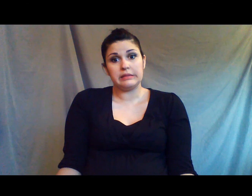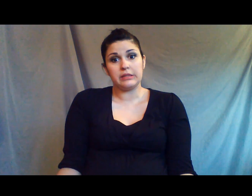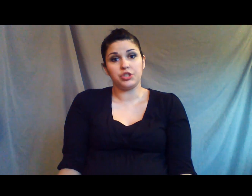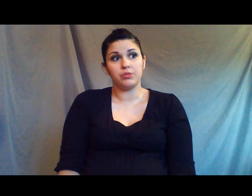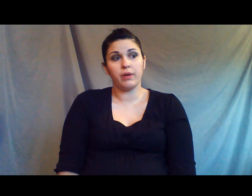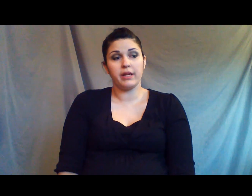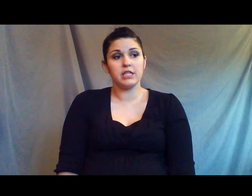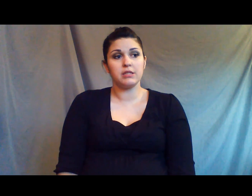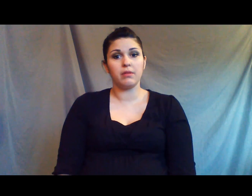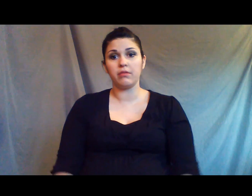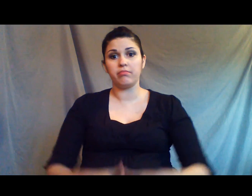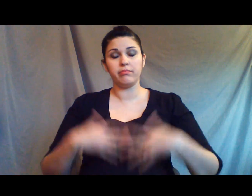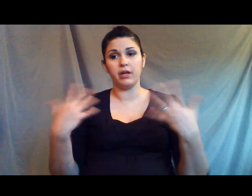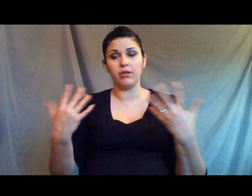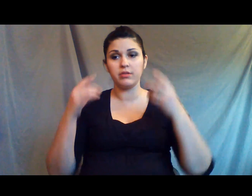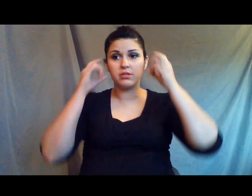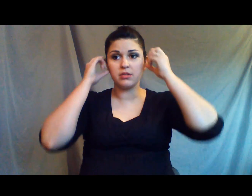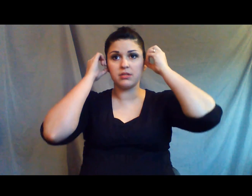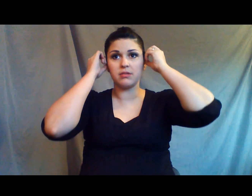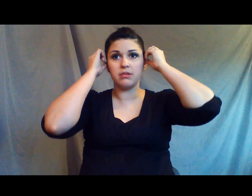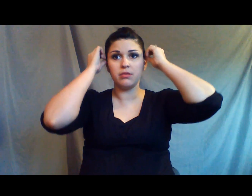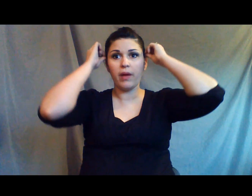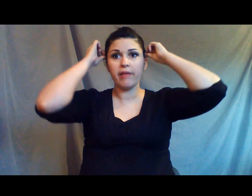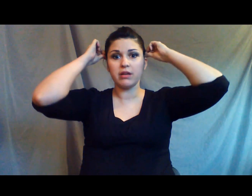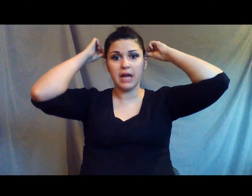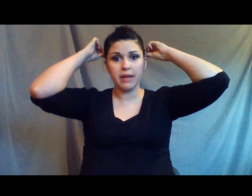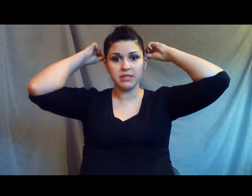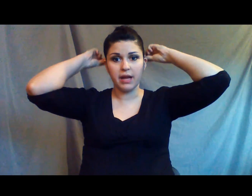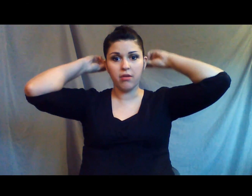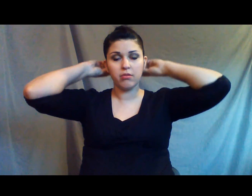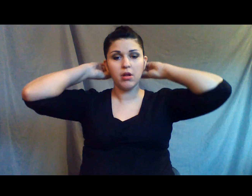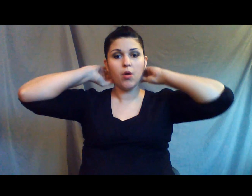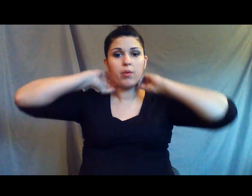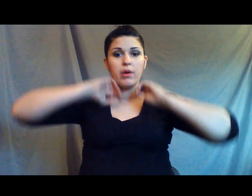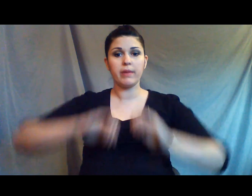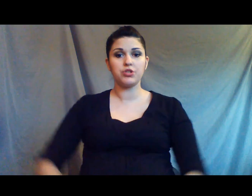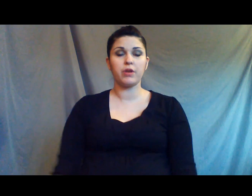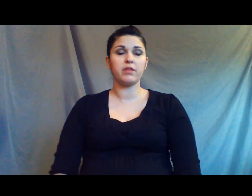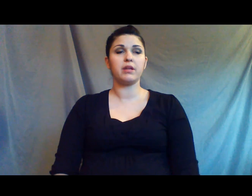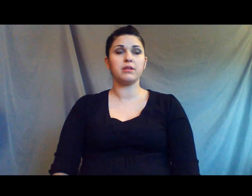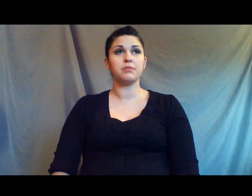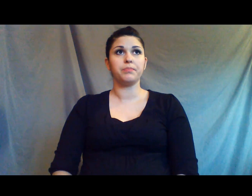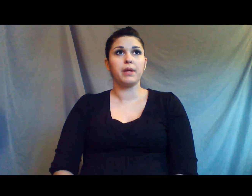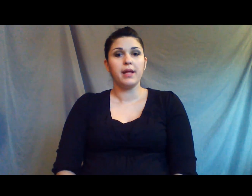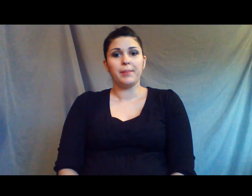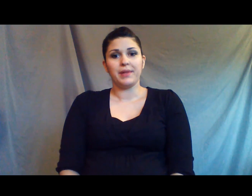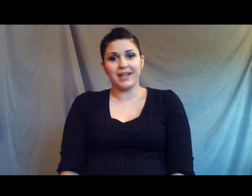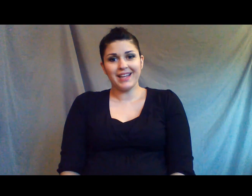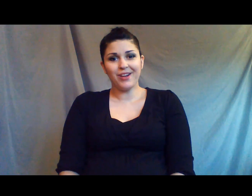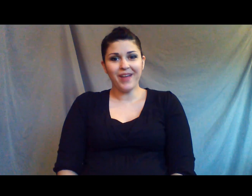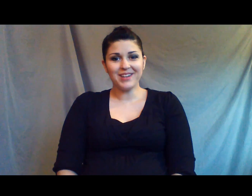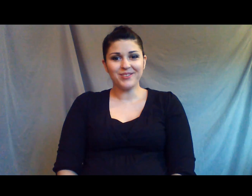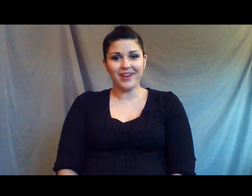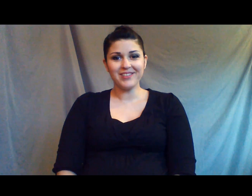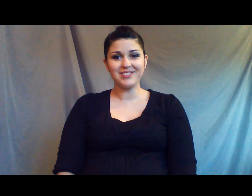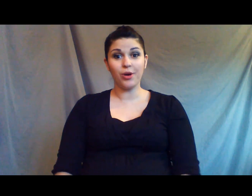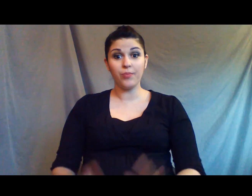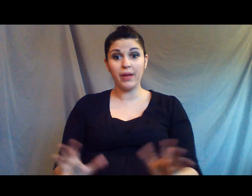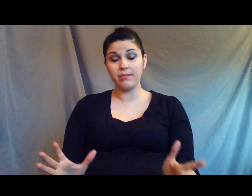that's just the way it is. Oh, you know, it's just the way of our times now. We want to make sure everything is politically correct or whatever. So, and